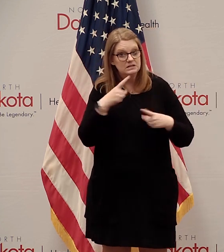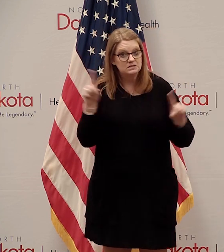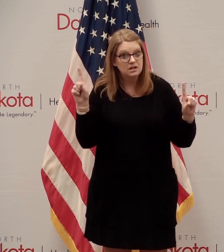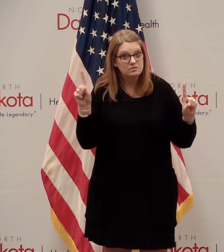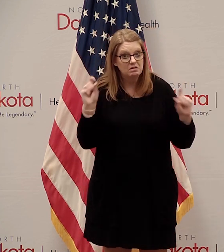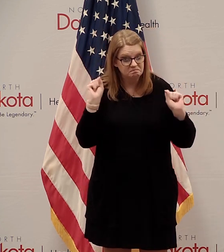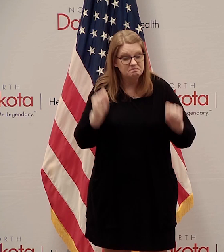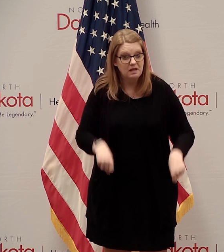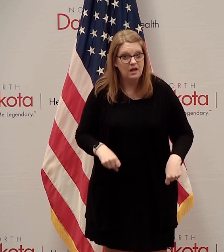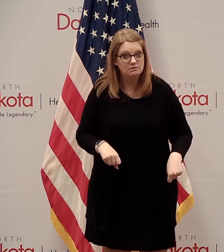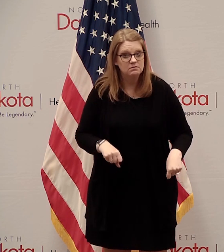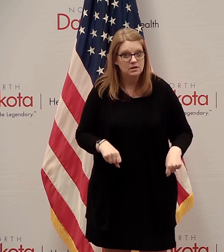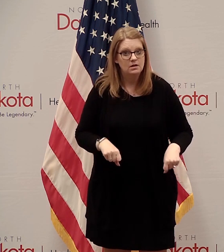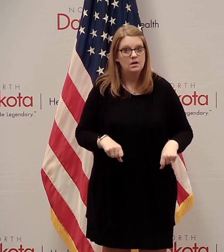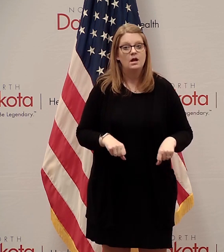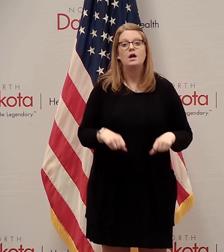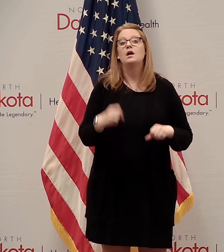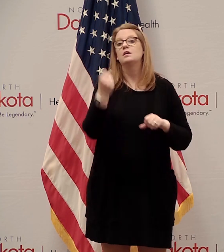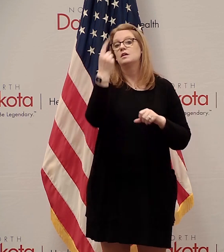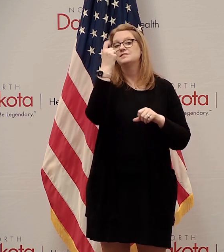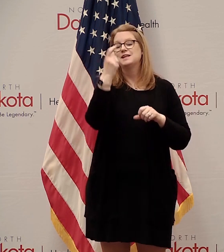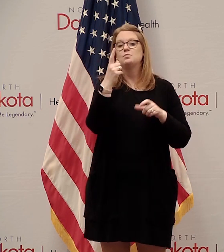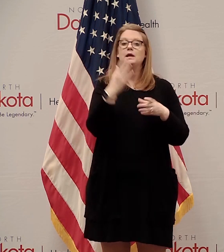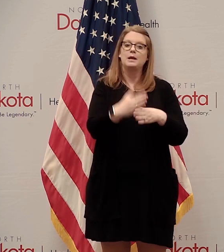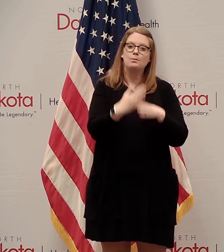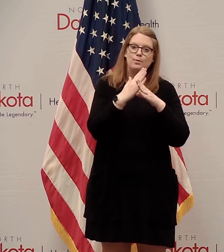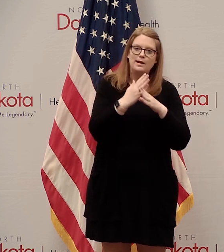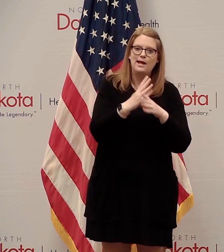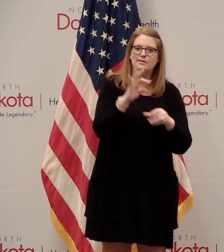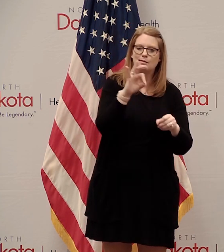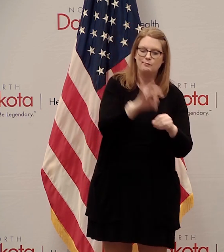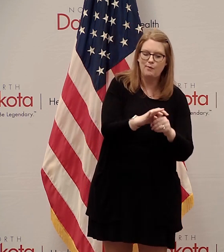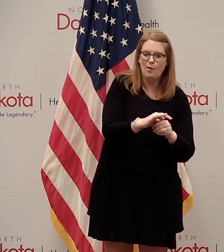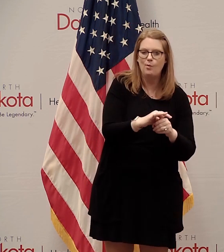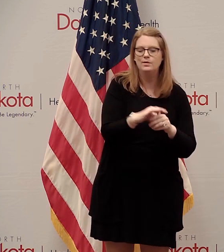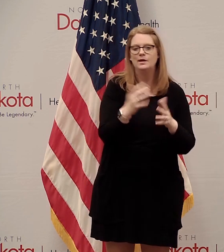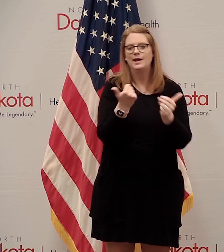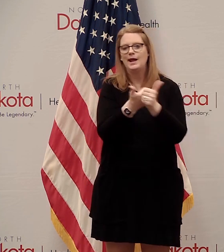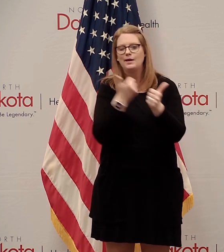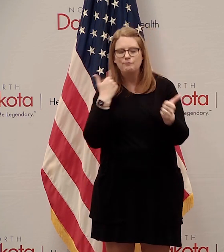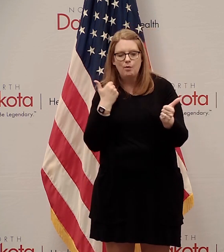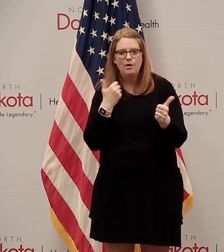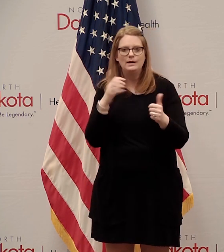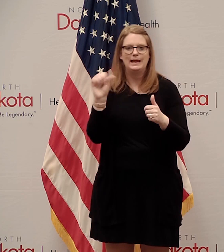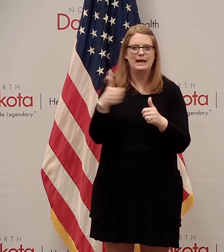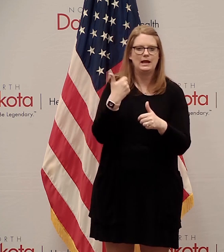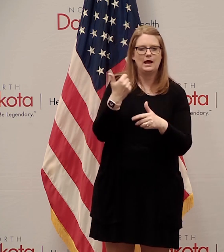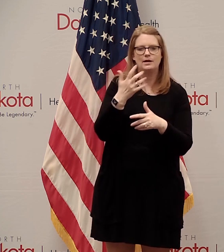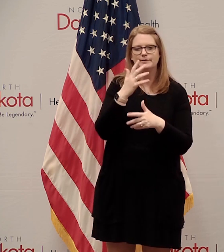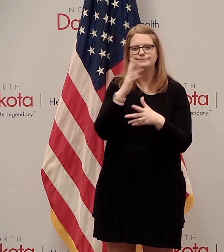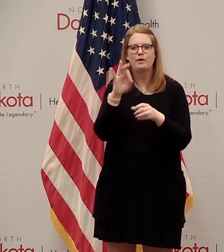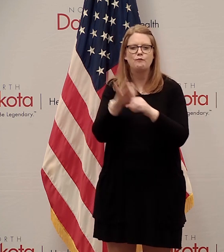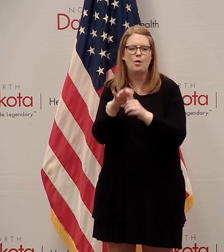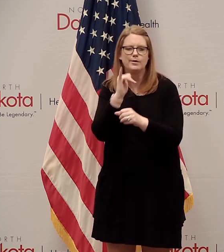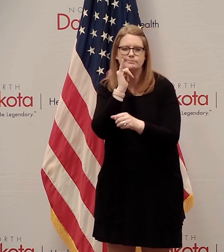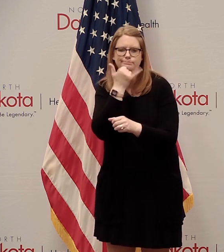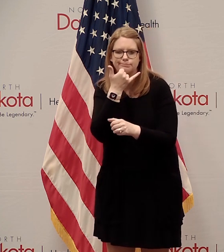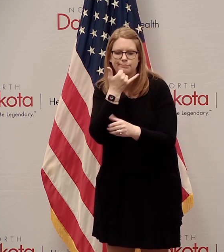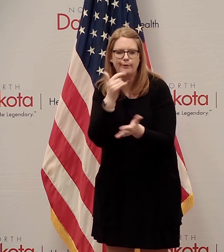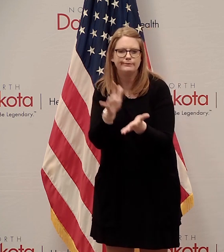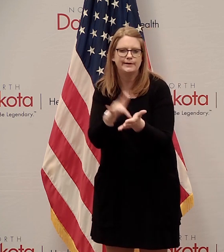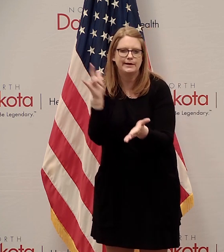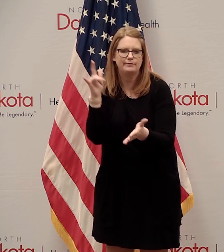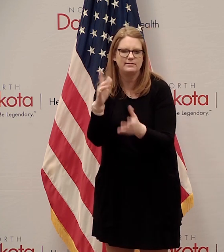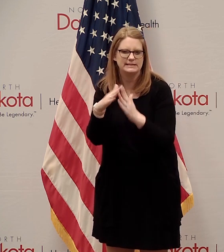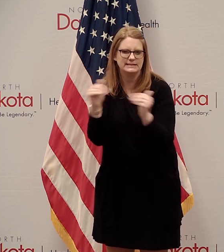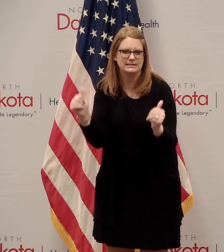work in a way where we can protect the integrity of the vote and avoid any kind of voter fraud. Now we've worked